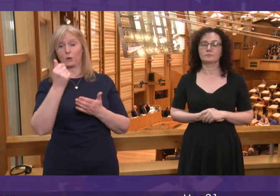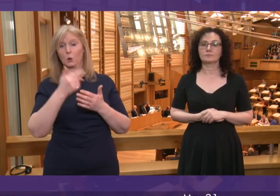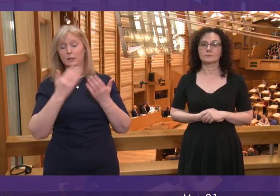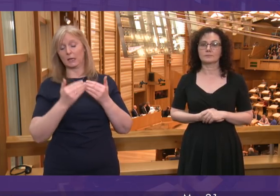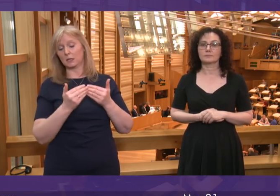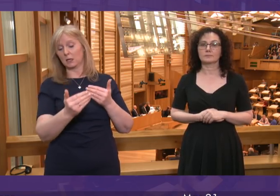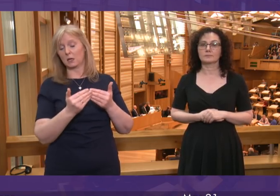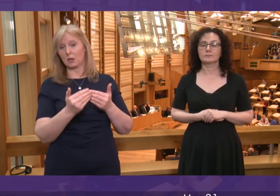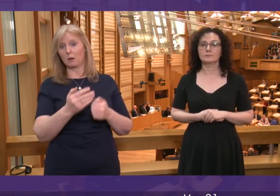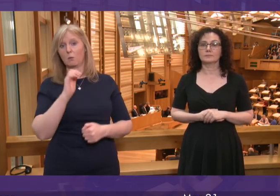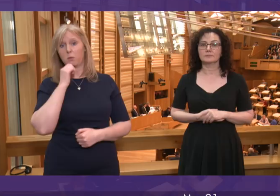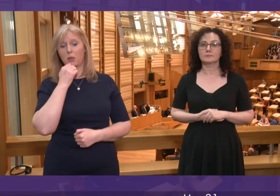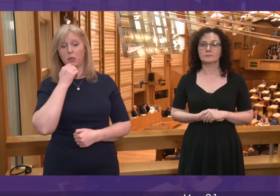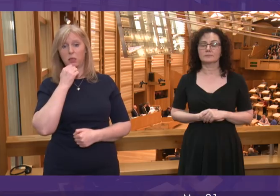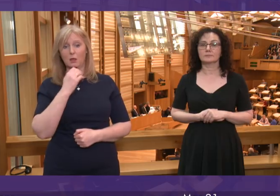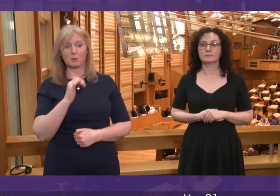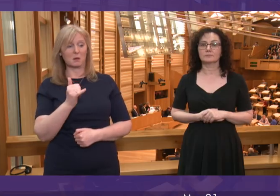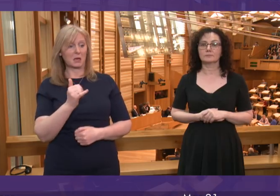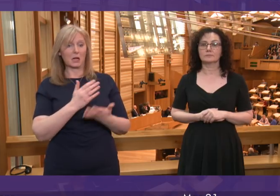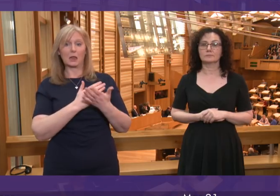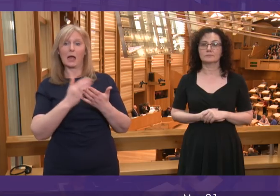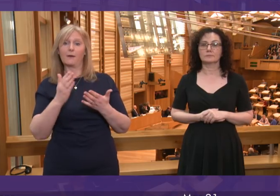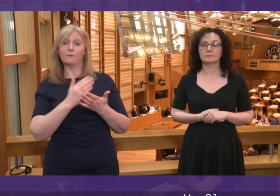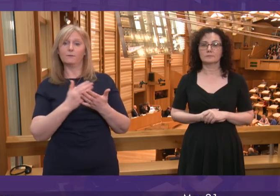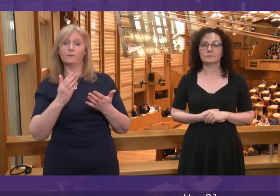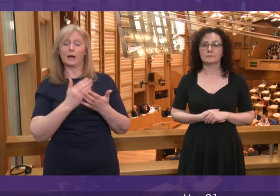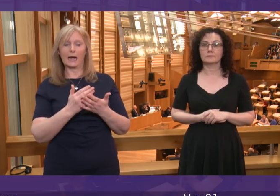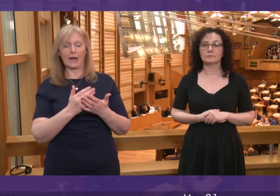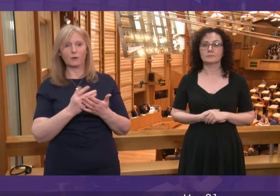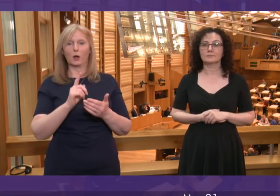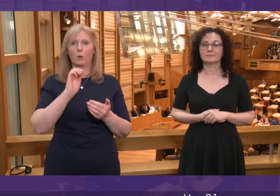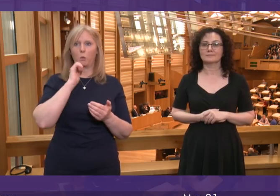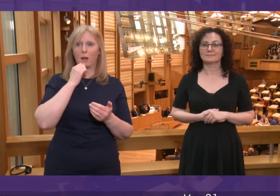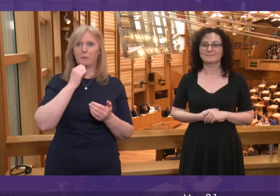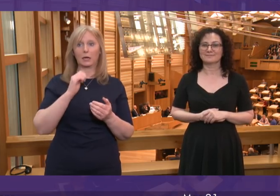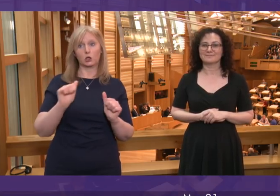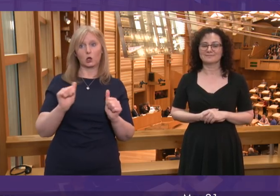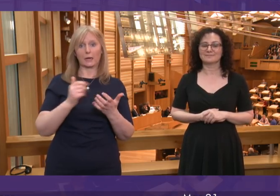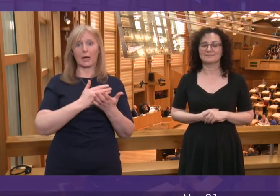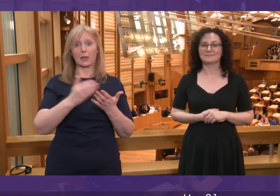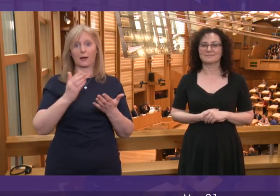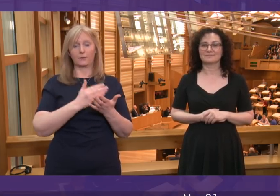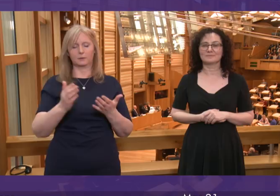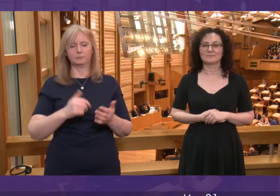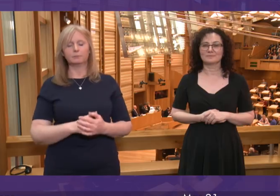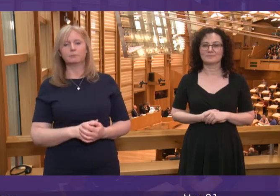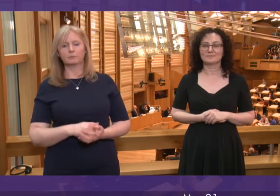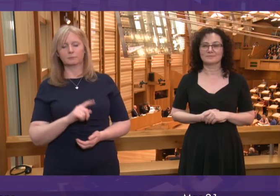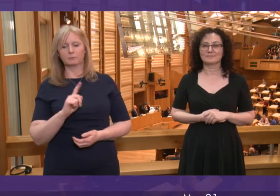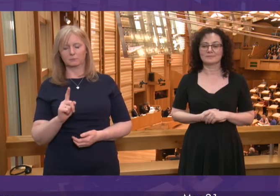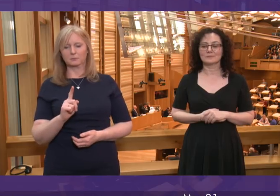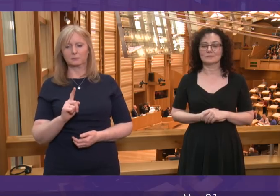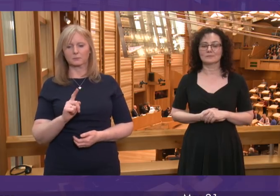even if I suspect that will just be clarity that there will be no clarity and then I will set out my views on the path